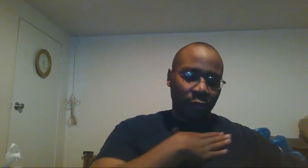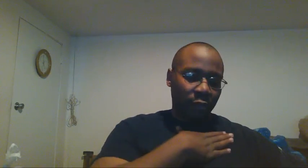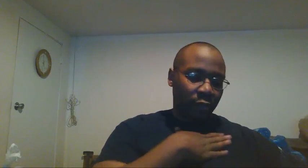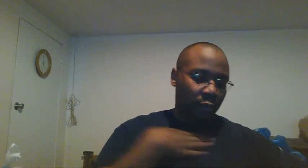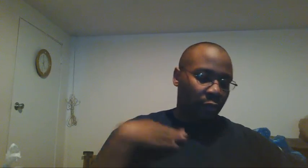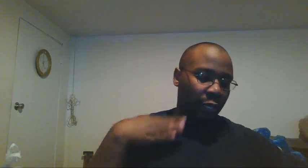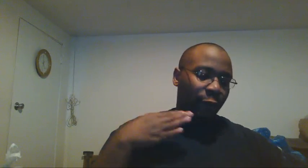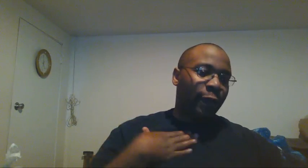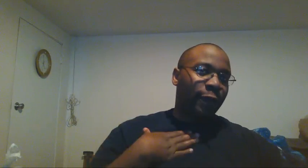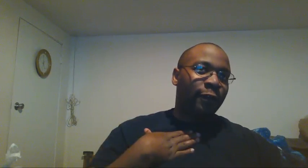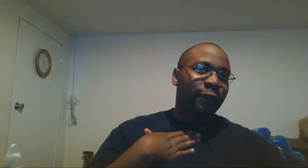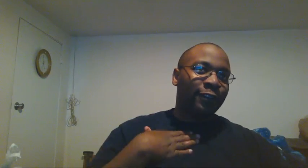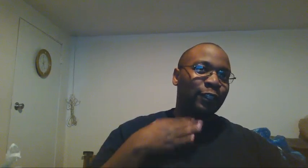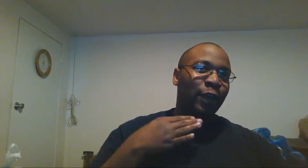get right here to heart